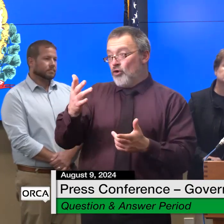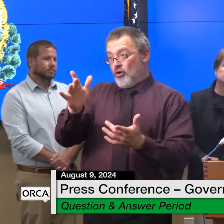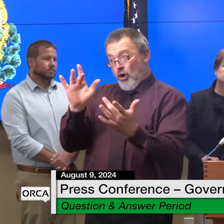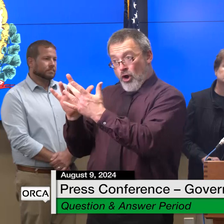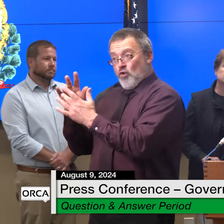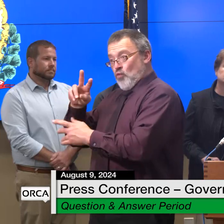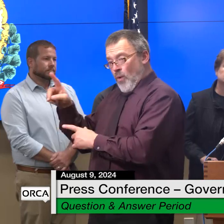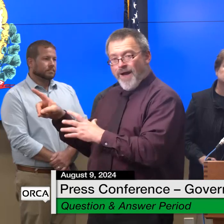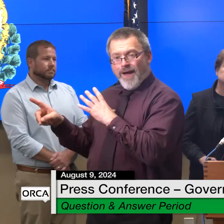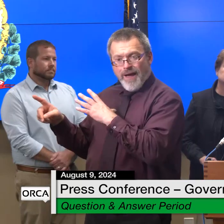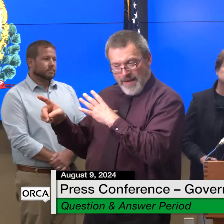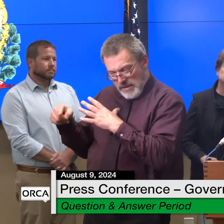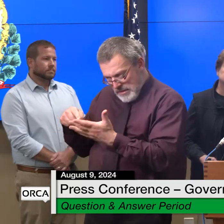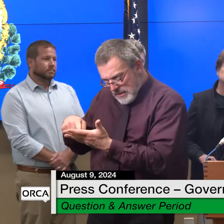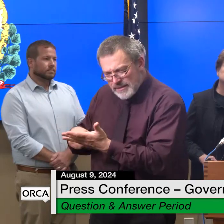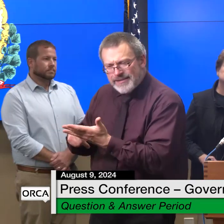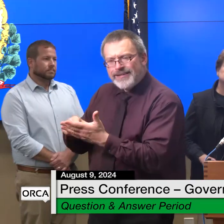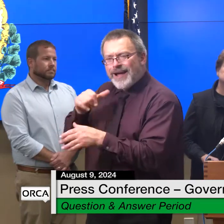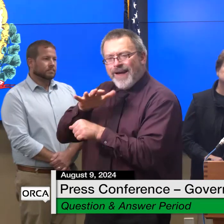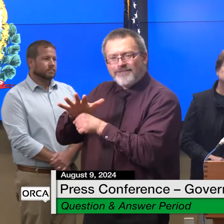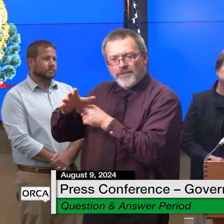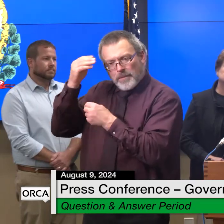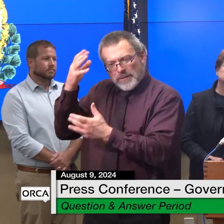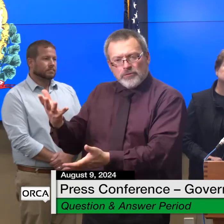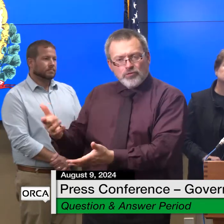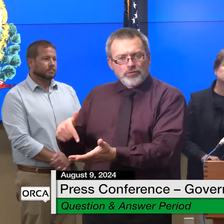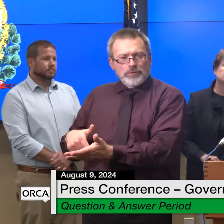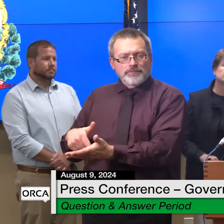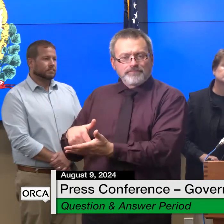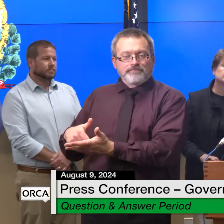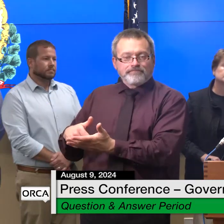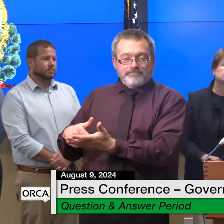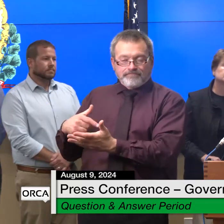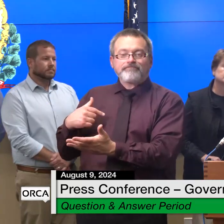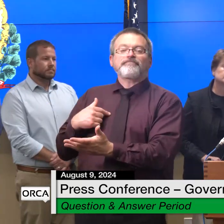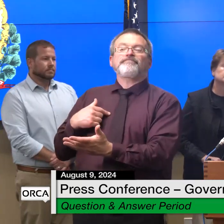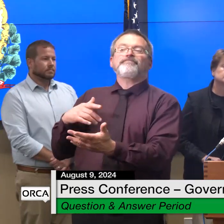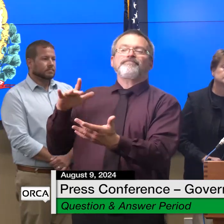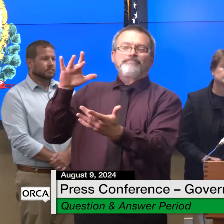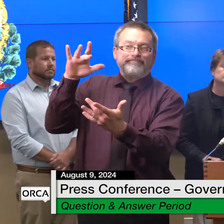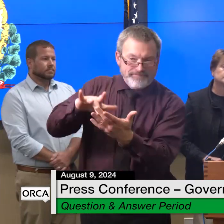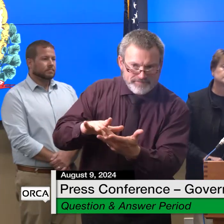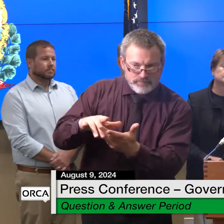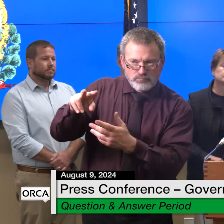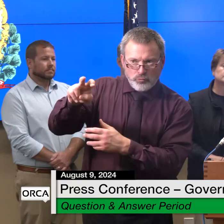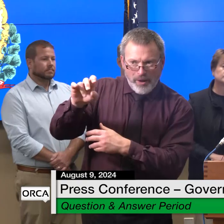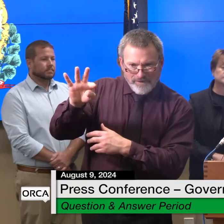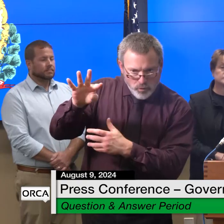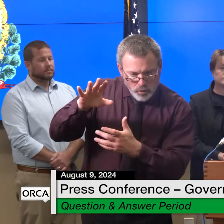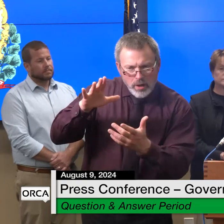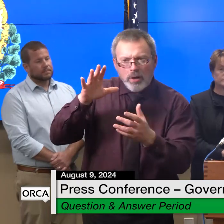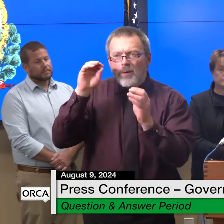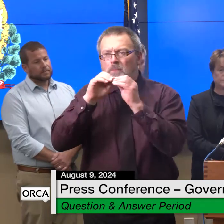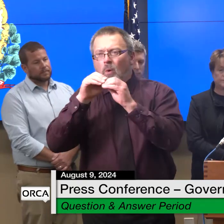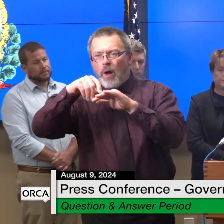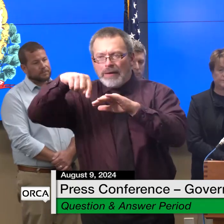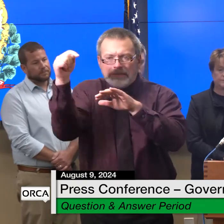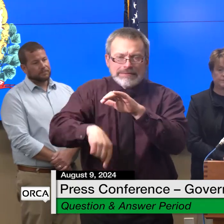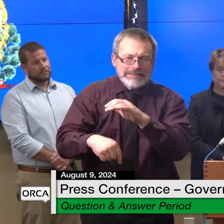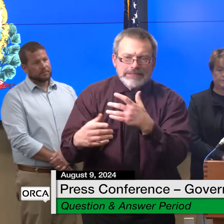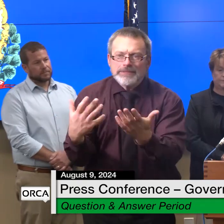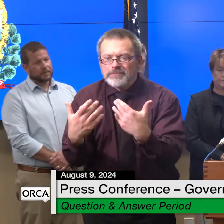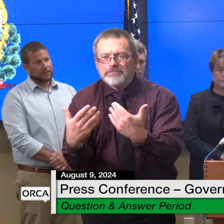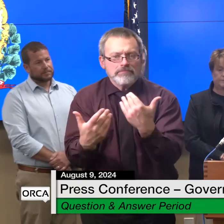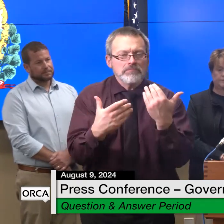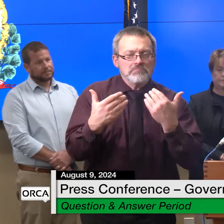have a dollar value to give so we had to go out and do a little bit more research to to get a number but we're feeling pretty